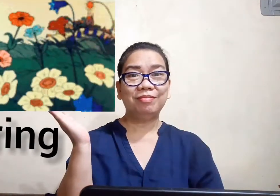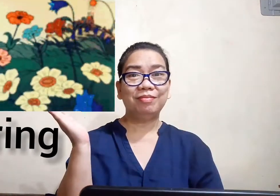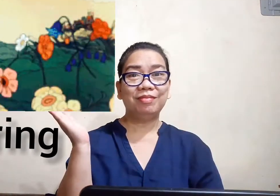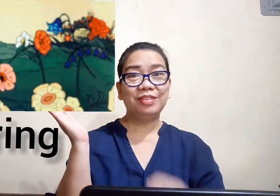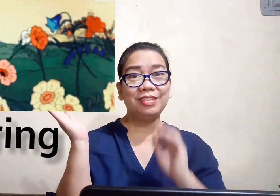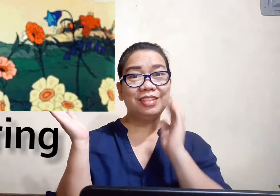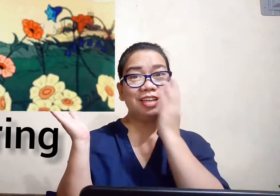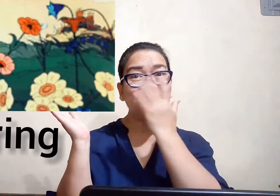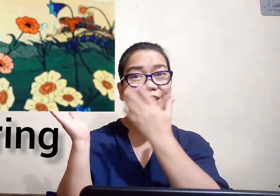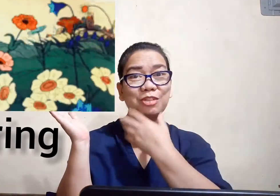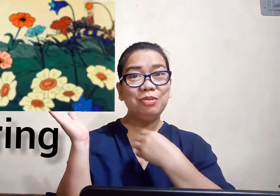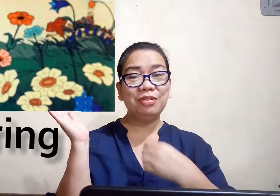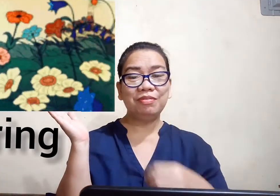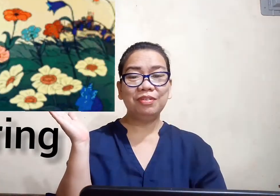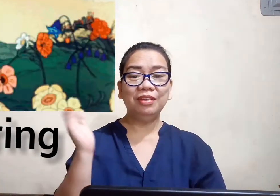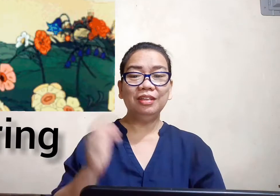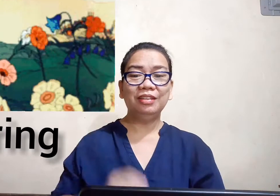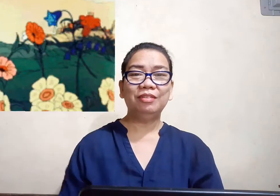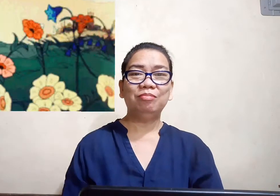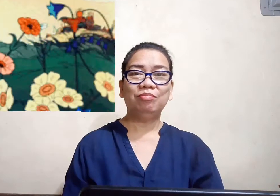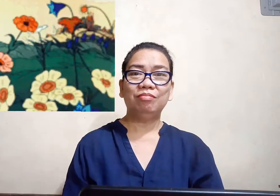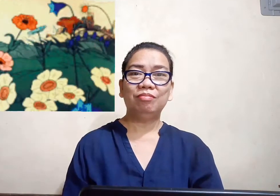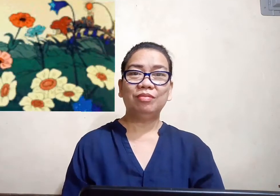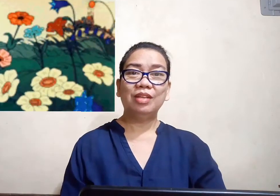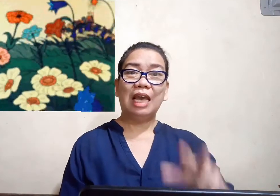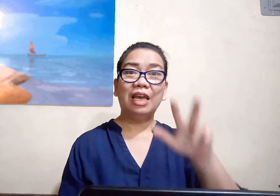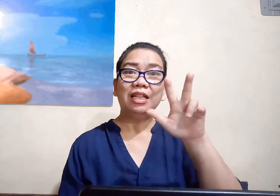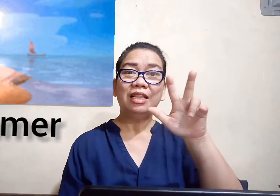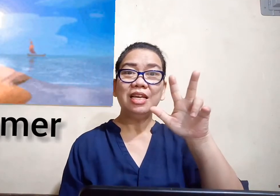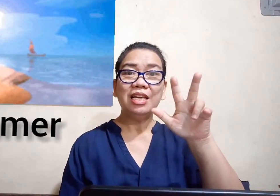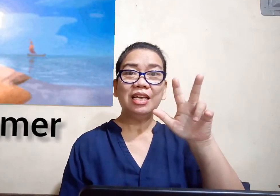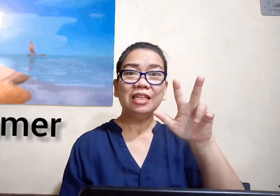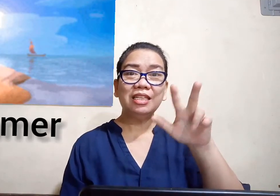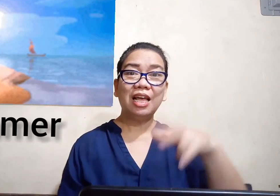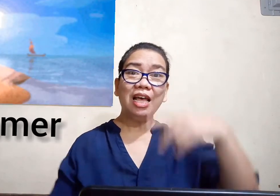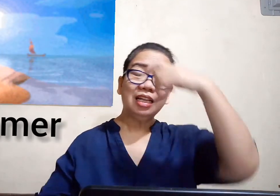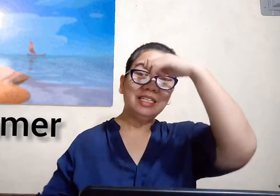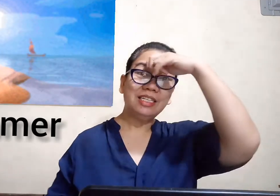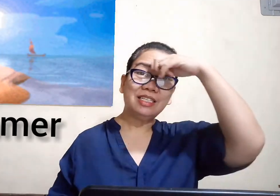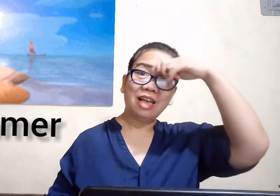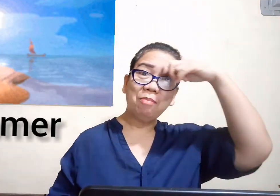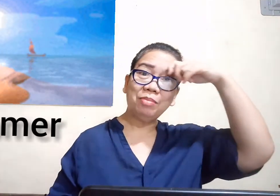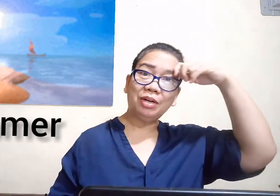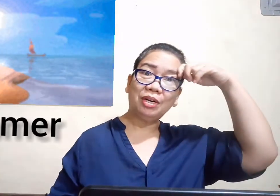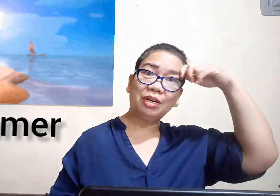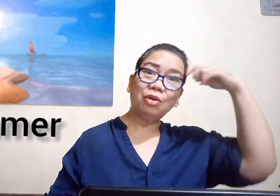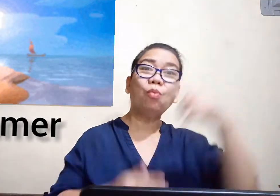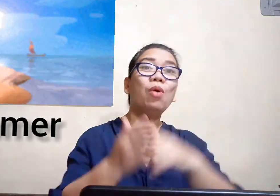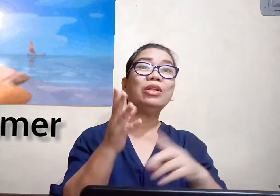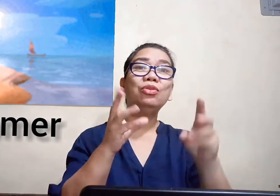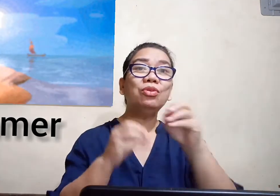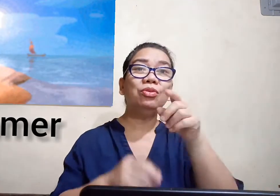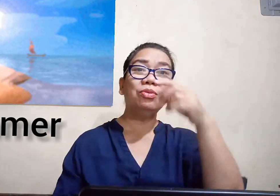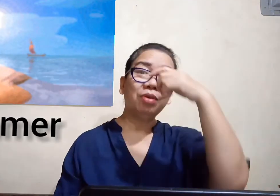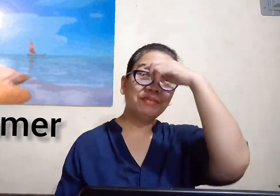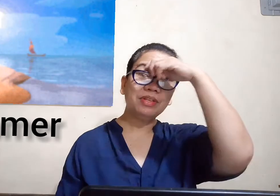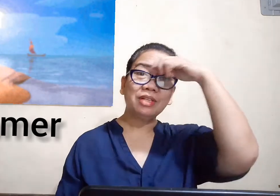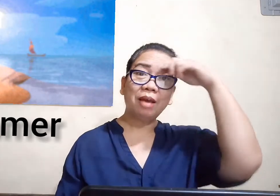the it's beautiful and three is the summer what do you do every summer